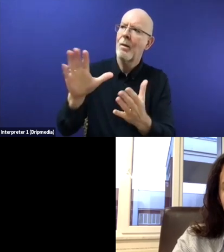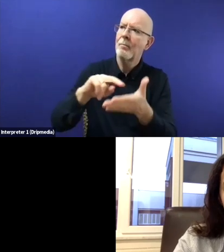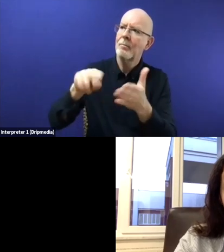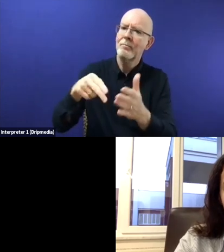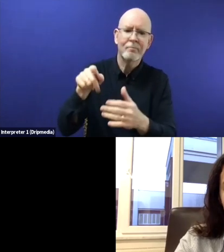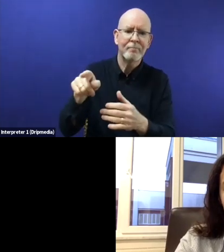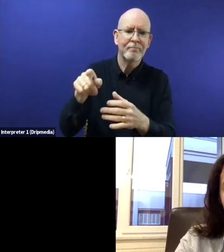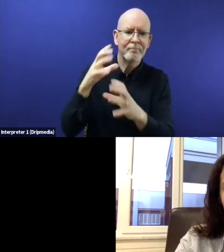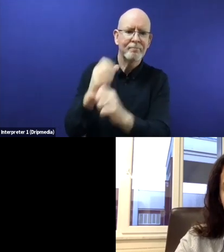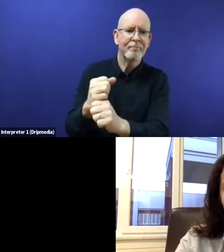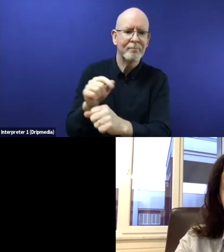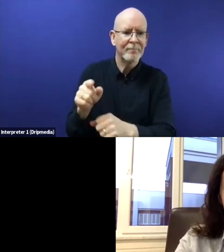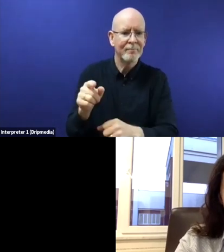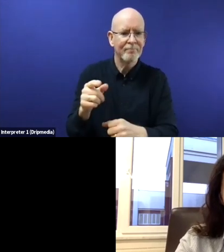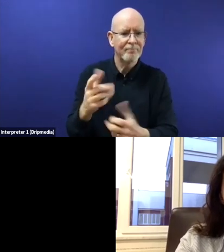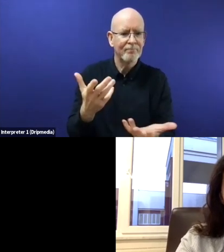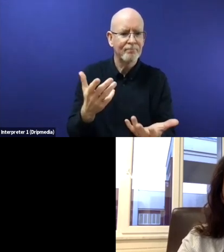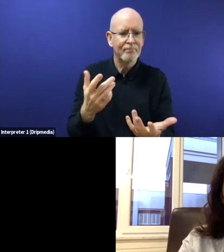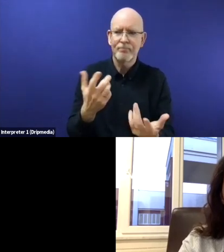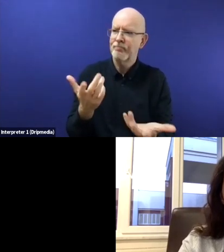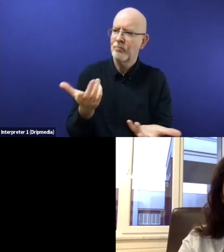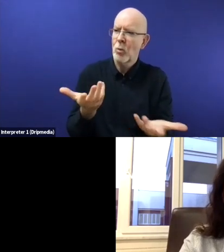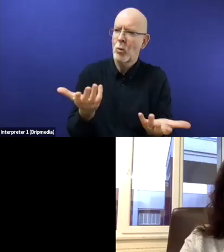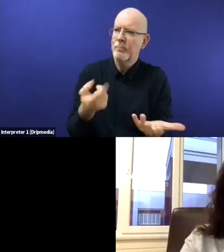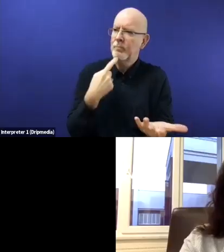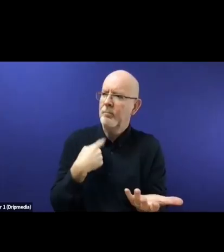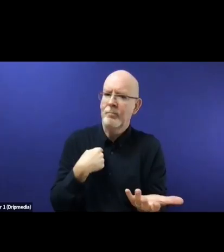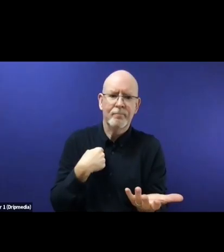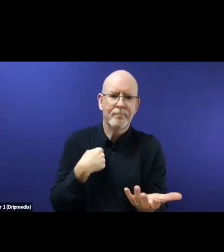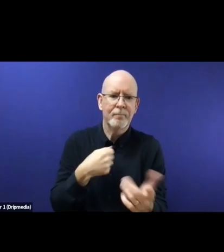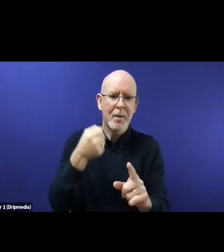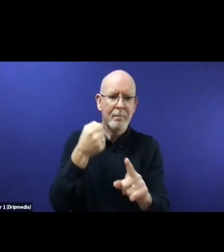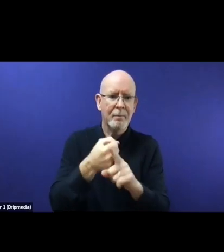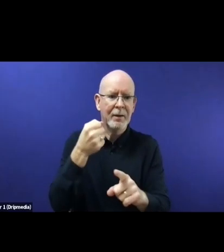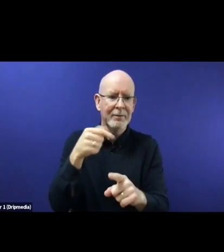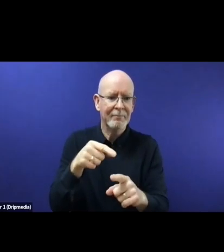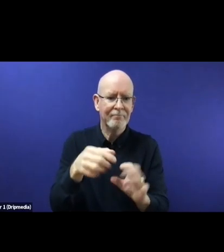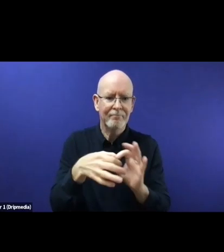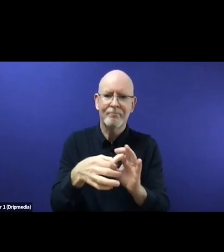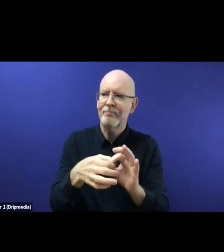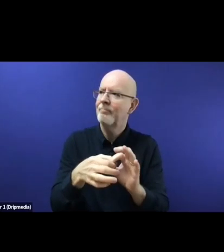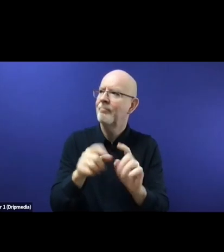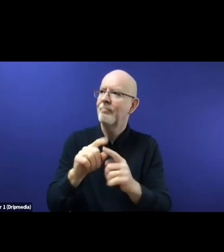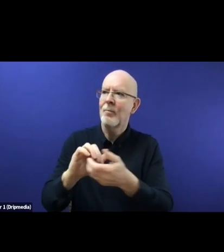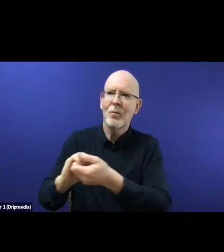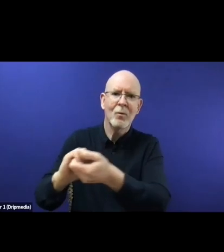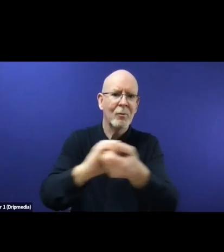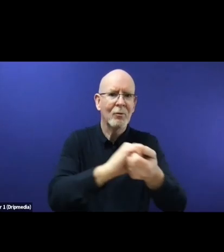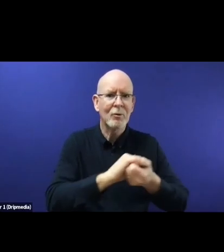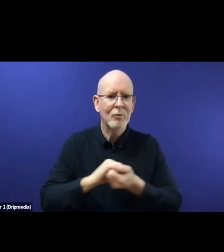Meltem, the floor is yours. Meltem Ineli Thank you very much, Roberto. And thanks a lot for just invitation to